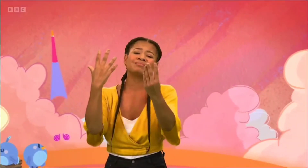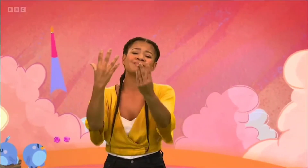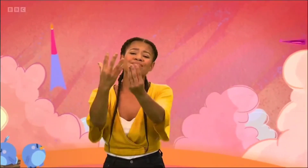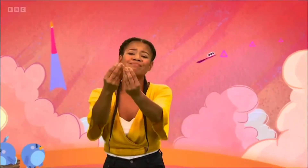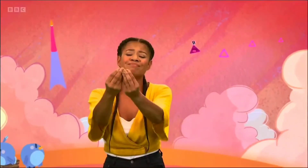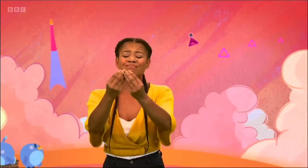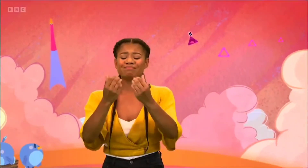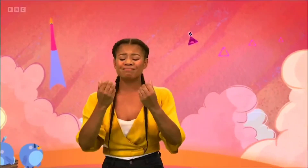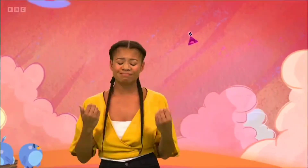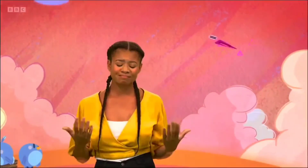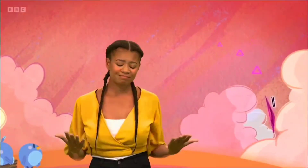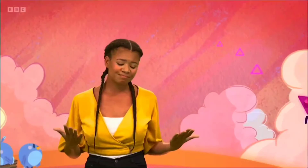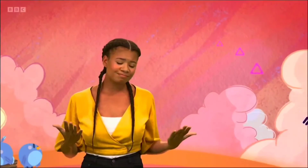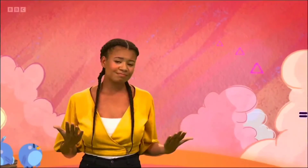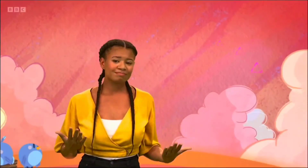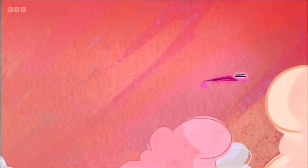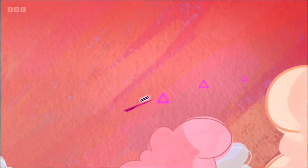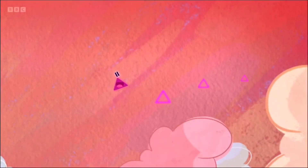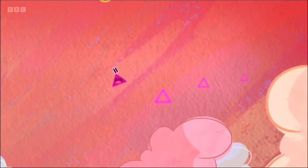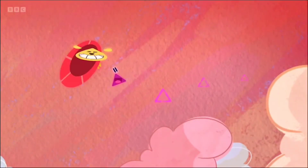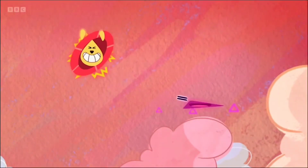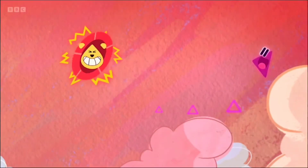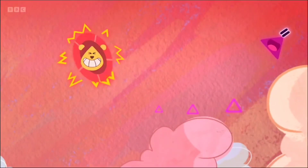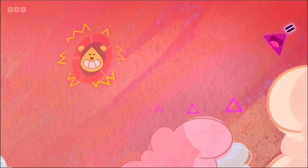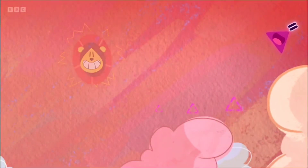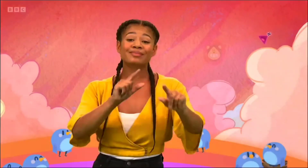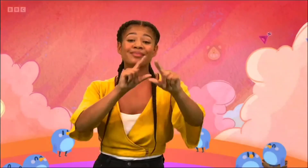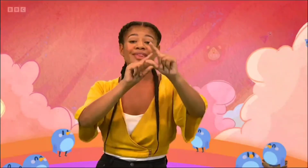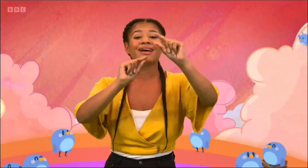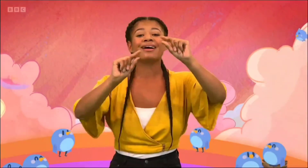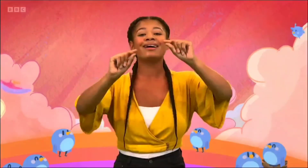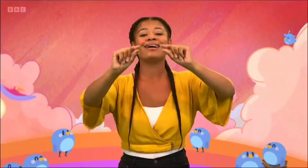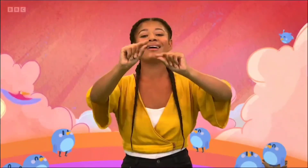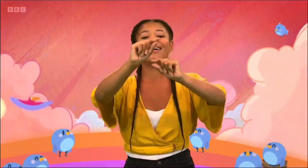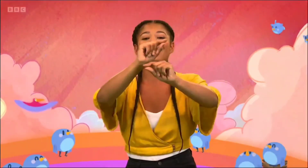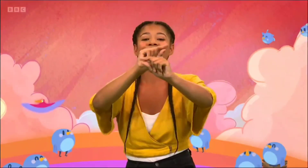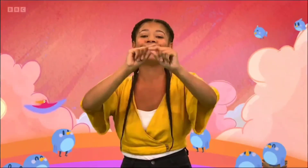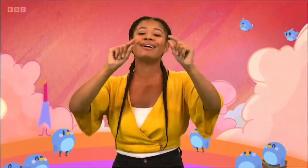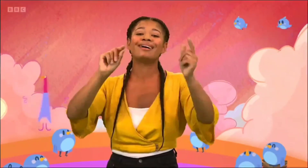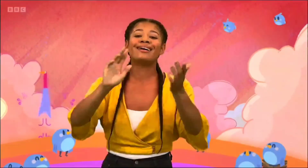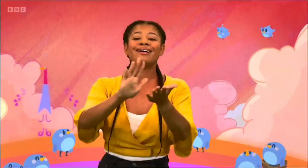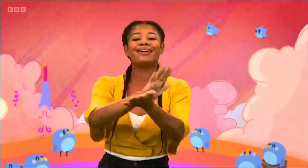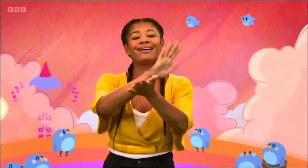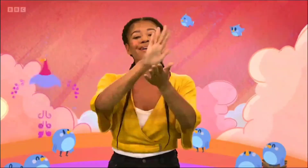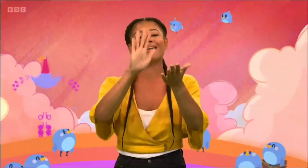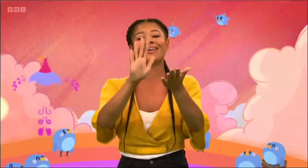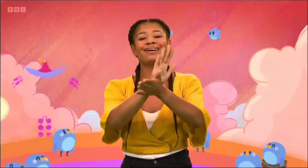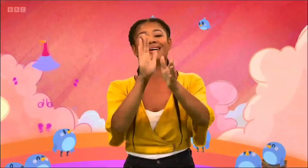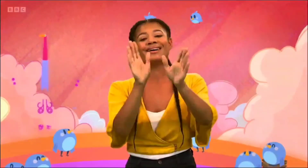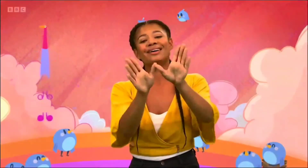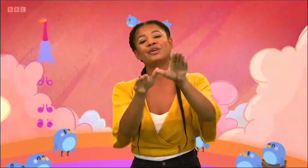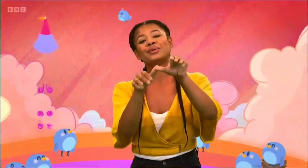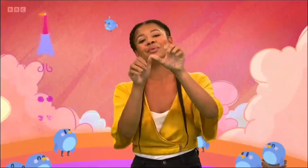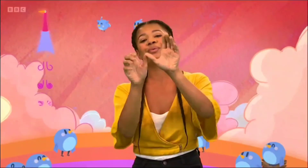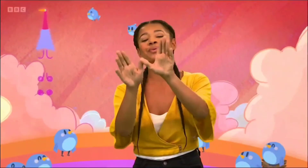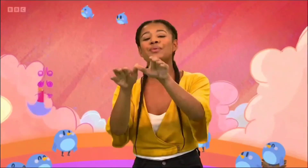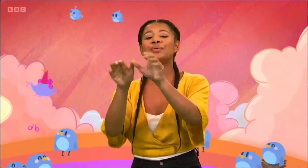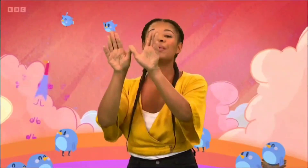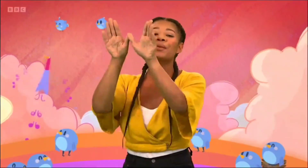why can't I If happy little bluebirds fly beyond